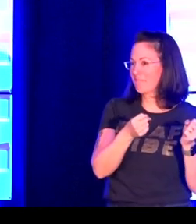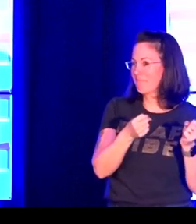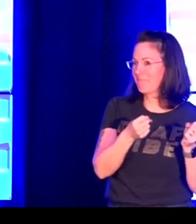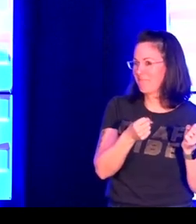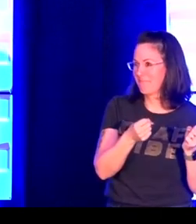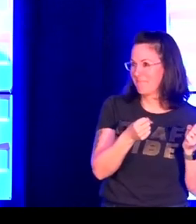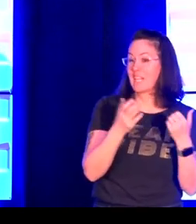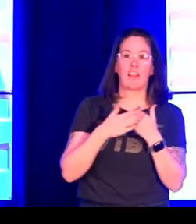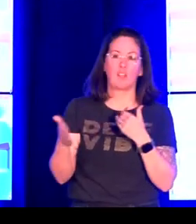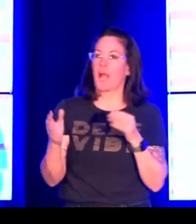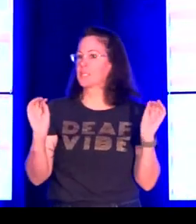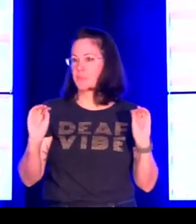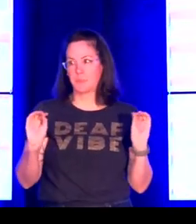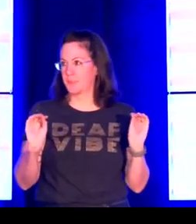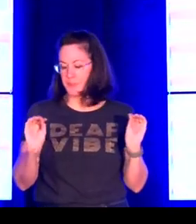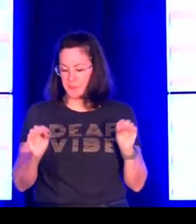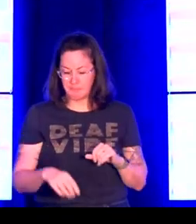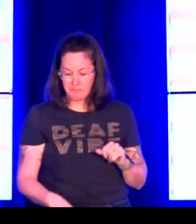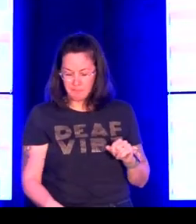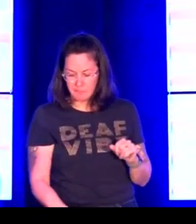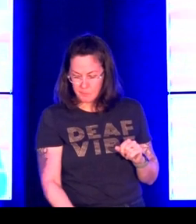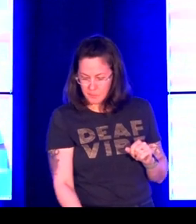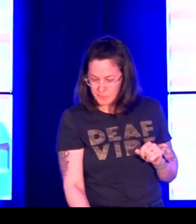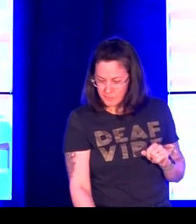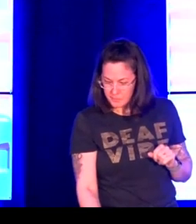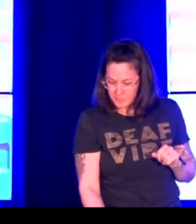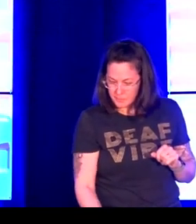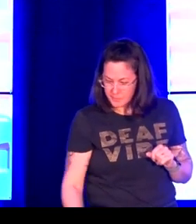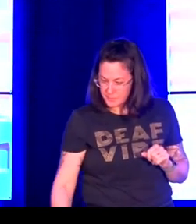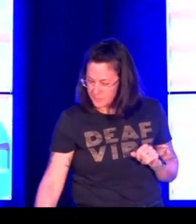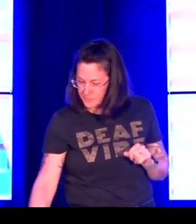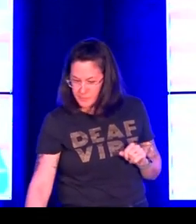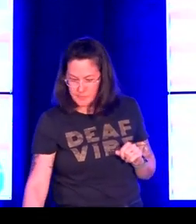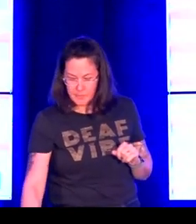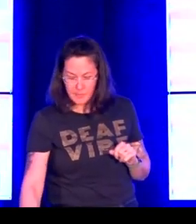had a link but when I clicked on the link was broken the rest did not